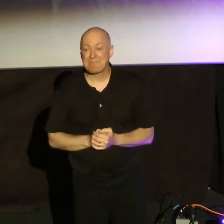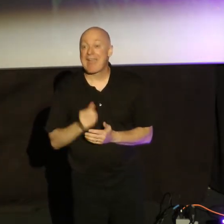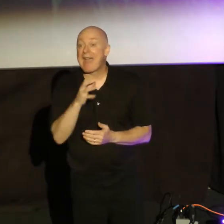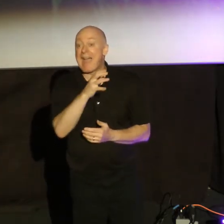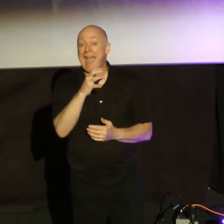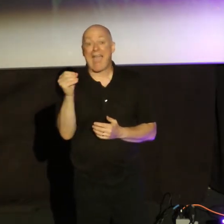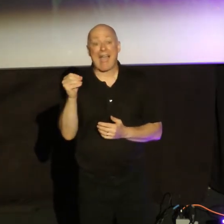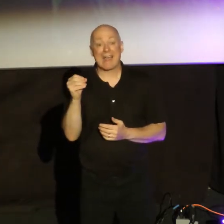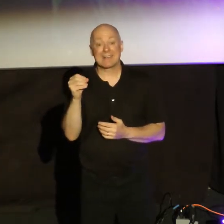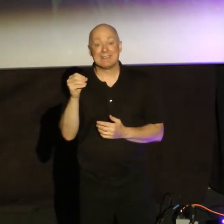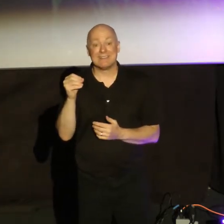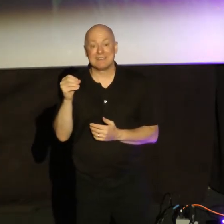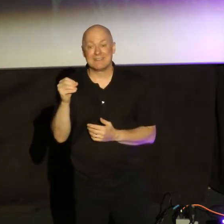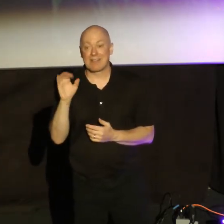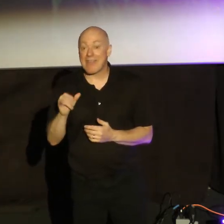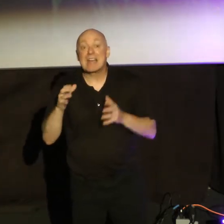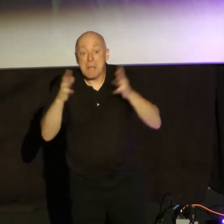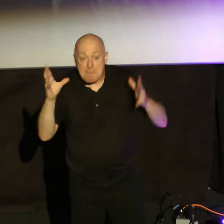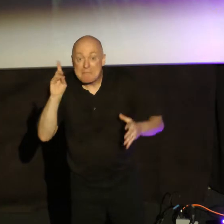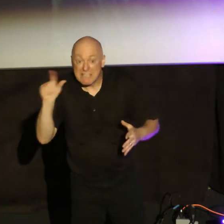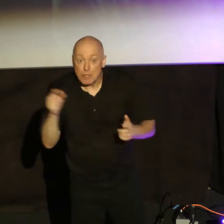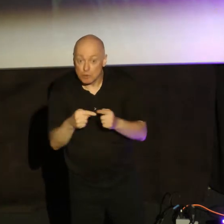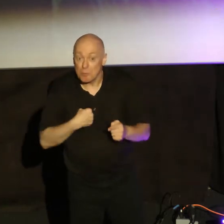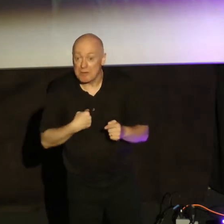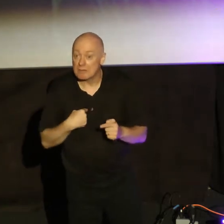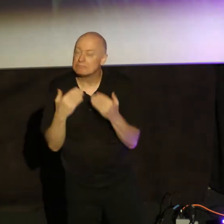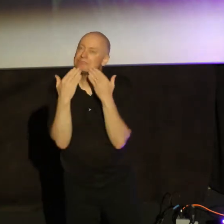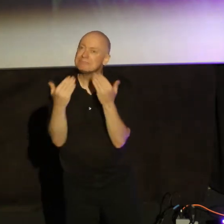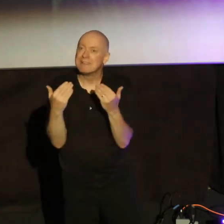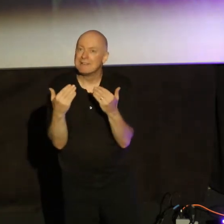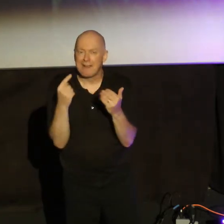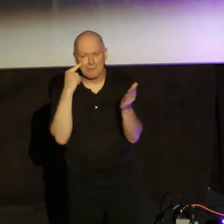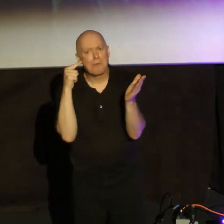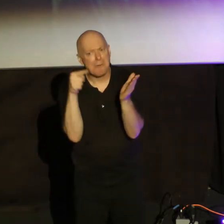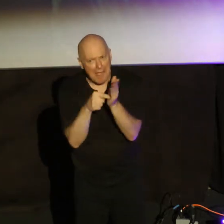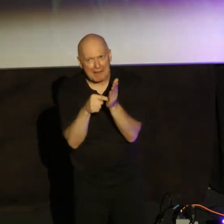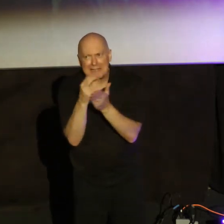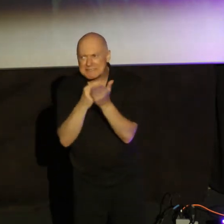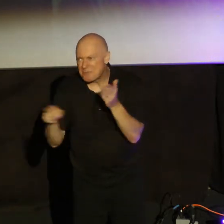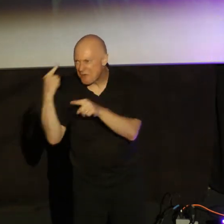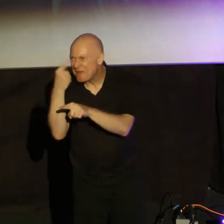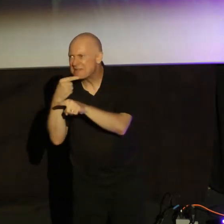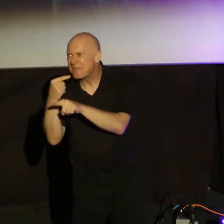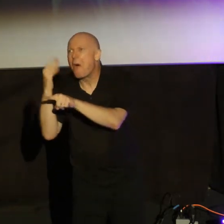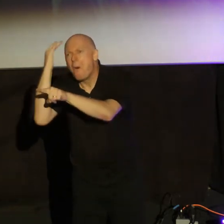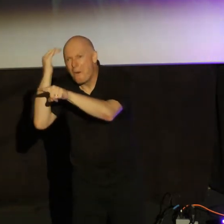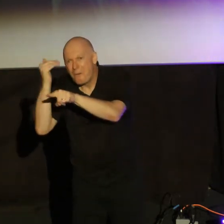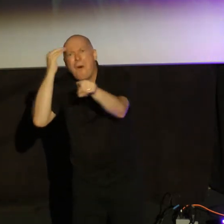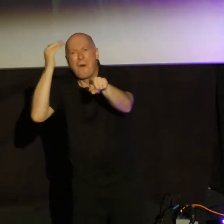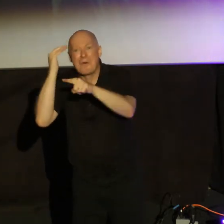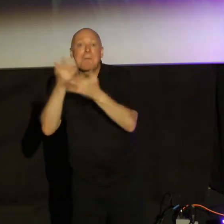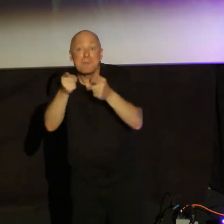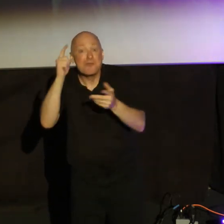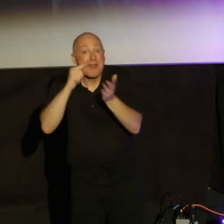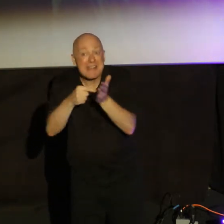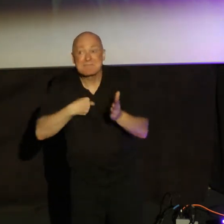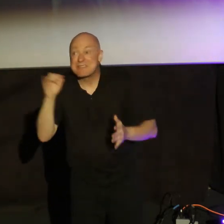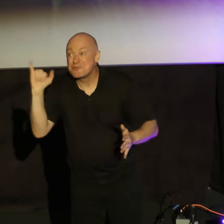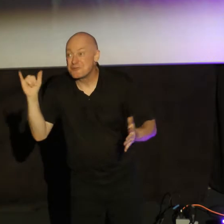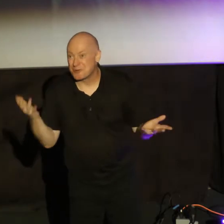And that's a big deal to me. I'm very thankful. I'm starting to recognize some of your faces. Maybe more of you are recognizing me. It's great to be